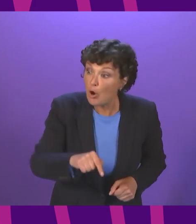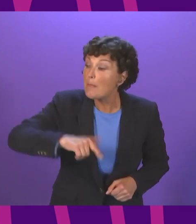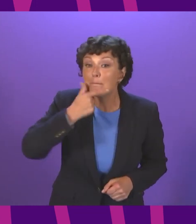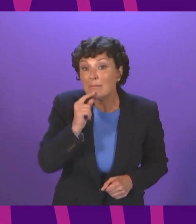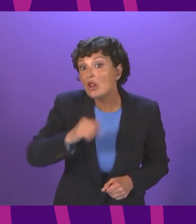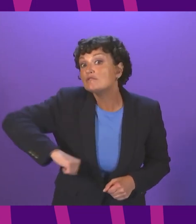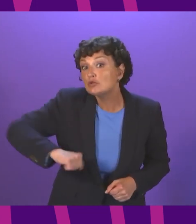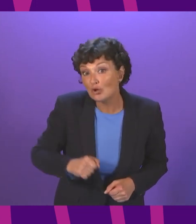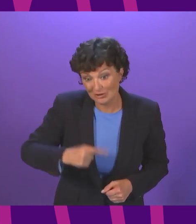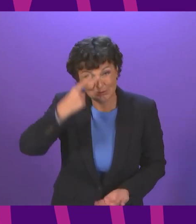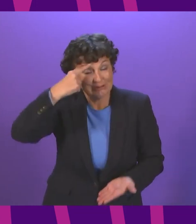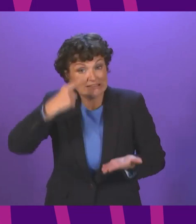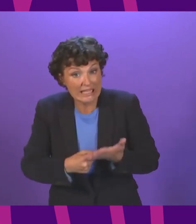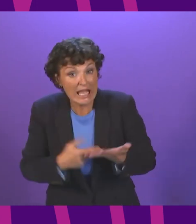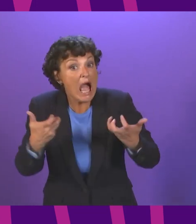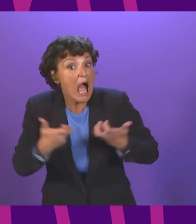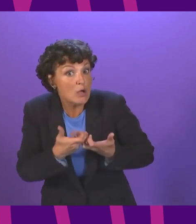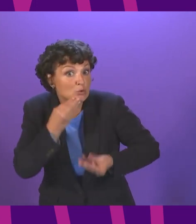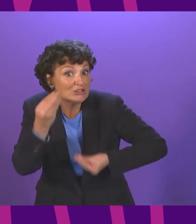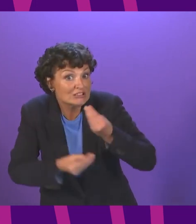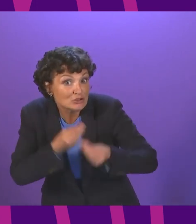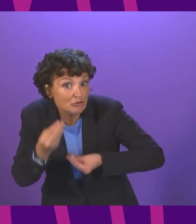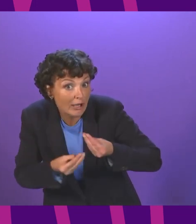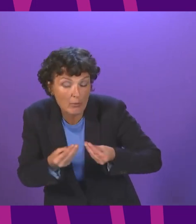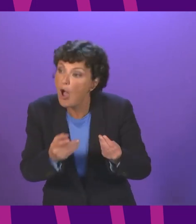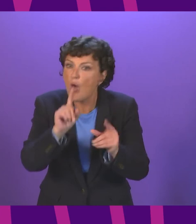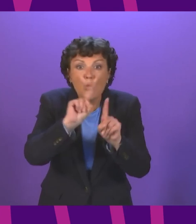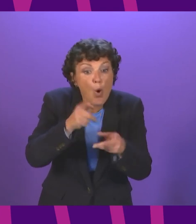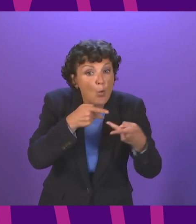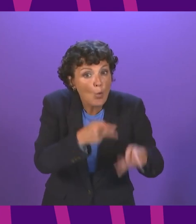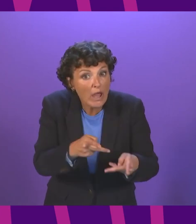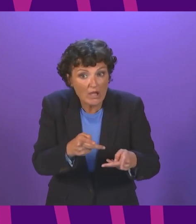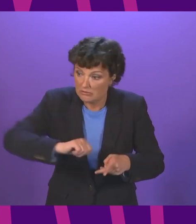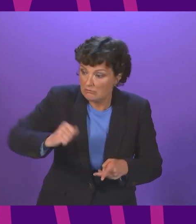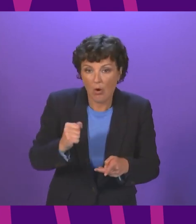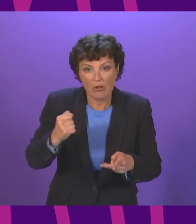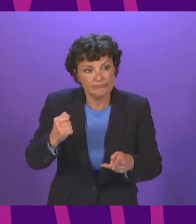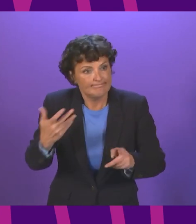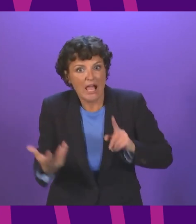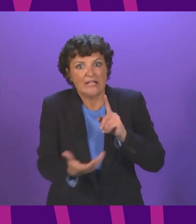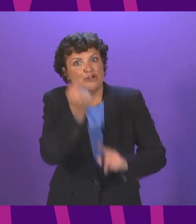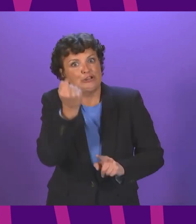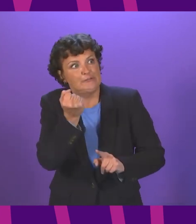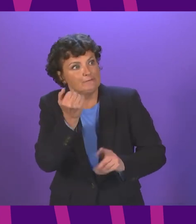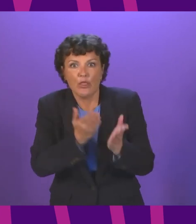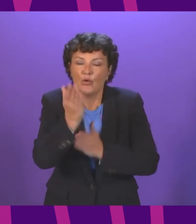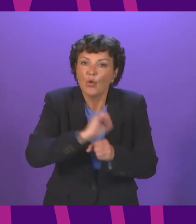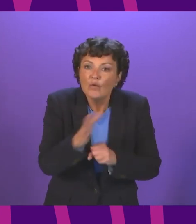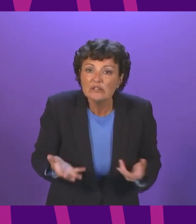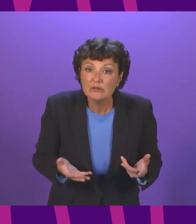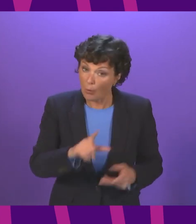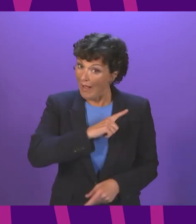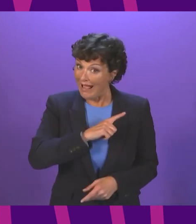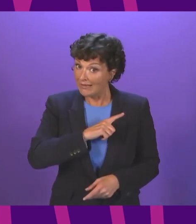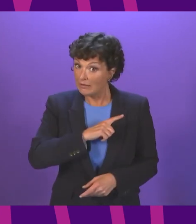forward the steps that Scotland makes from COVID recovery. We will be in a situation where the